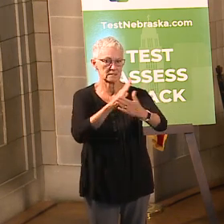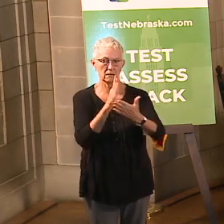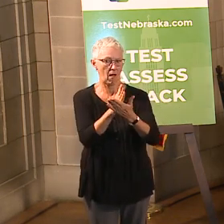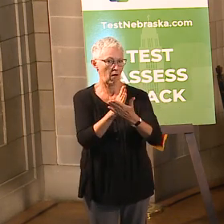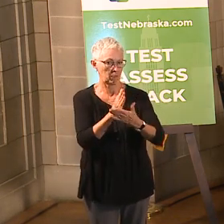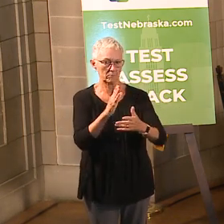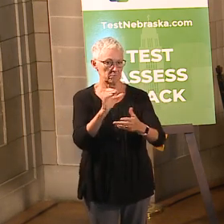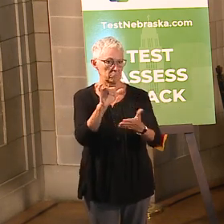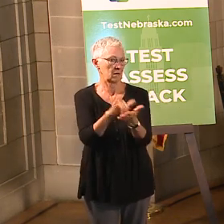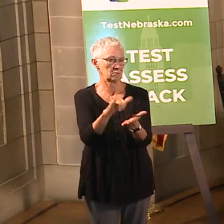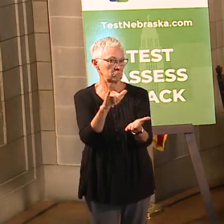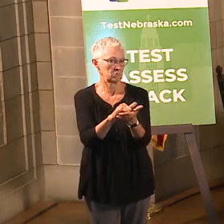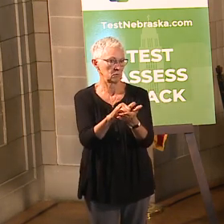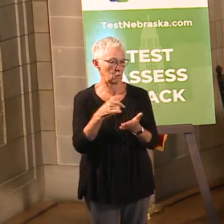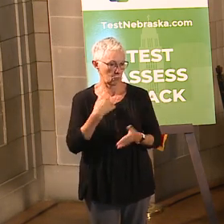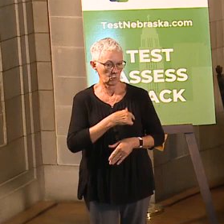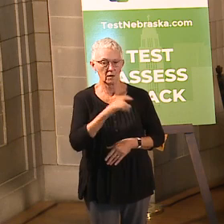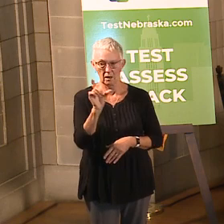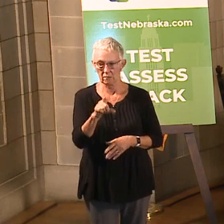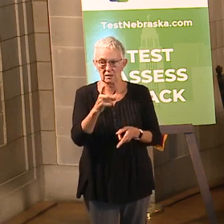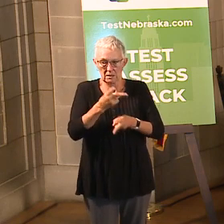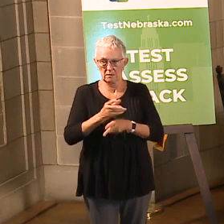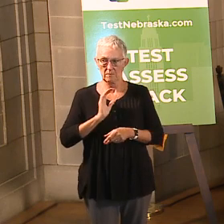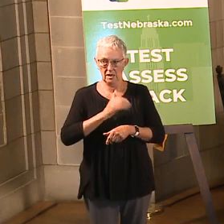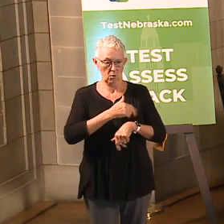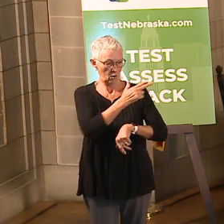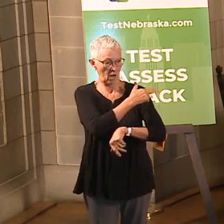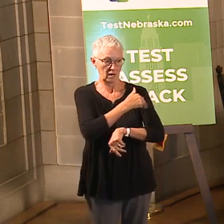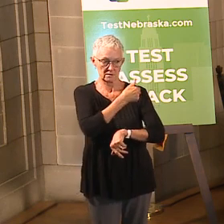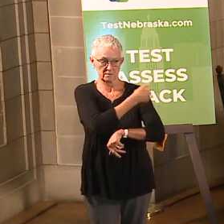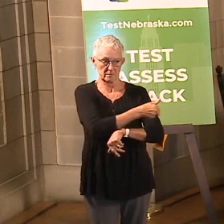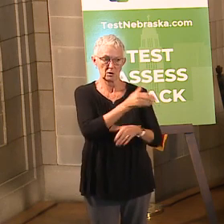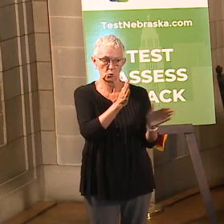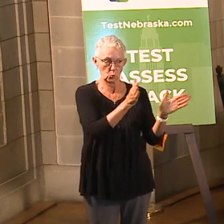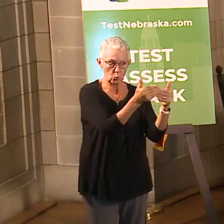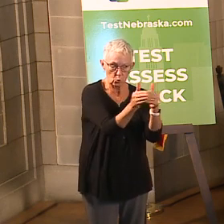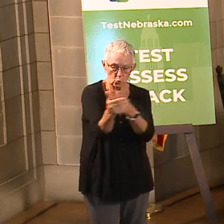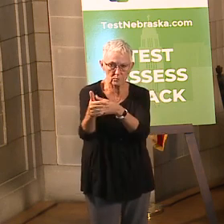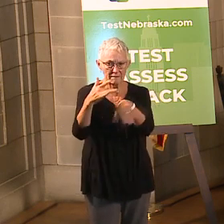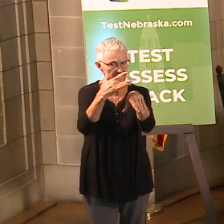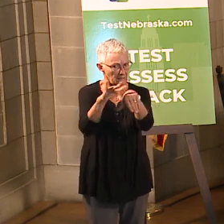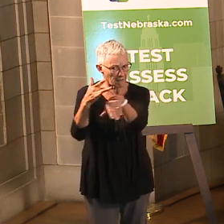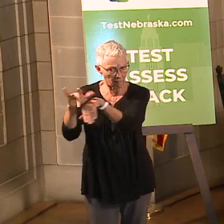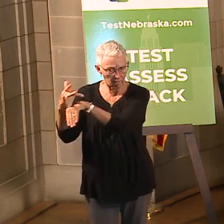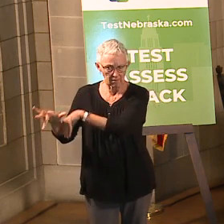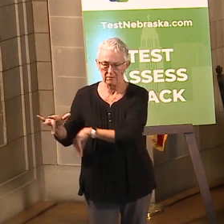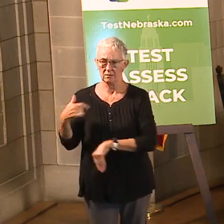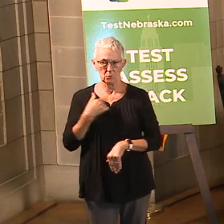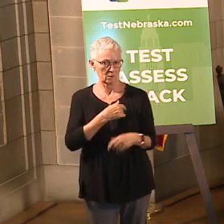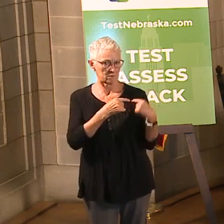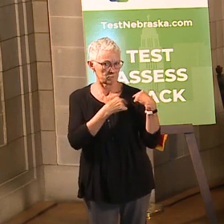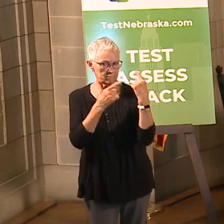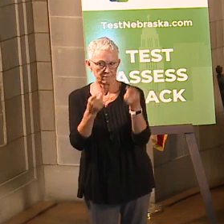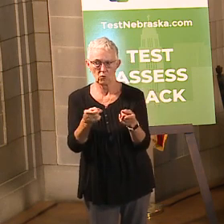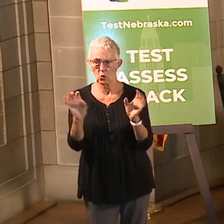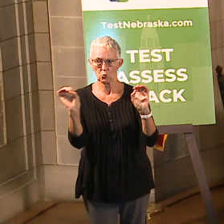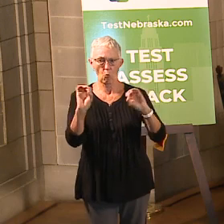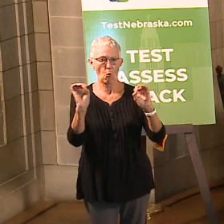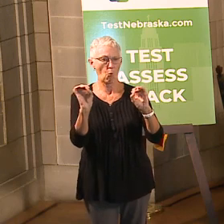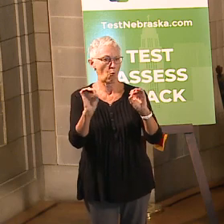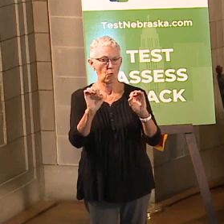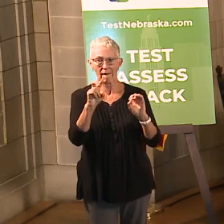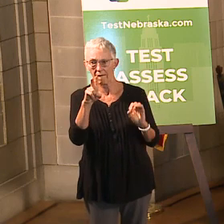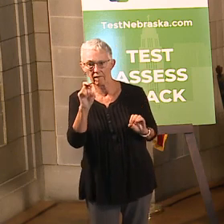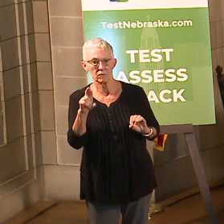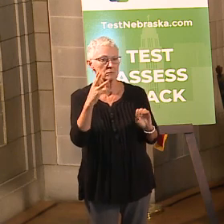very, very successfully here in Nebraska. We've always been able to provide that hospital bed, that ICU bed or that ventilator to anybody who has